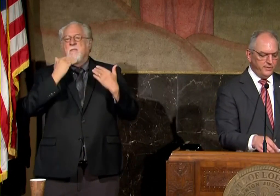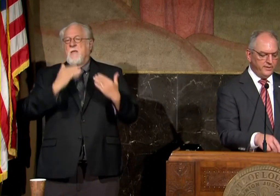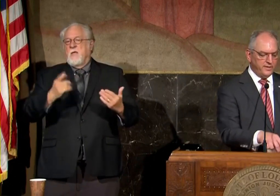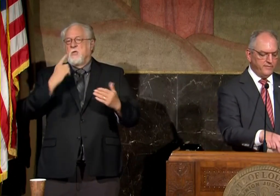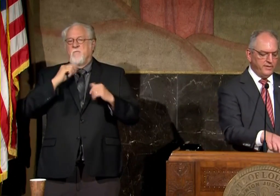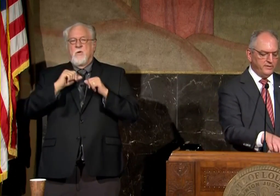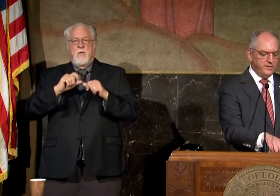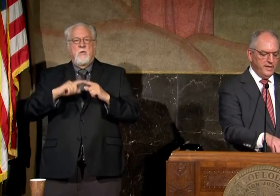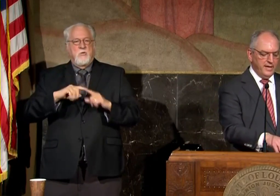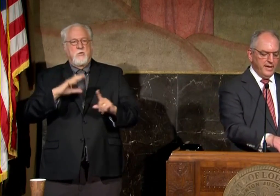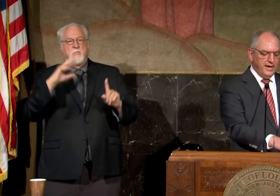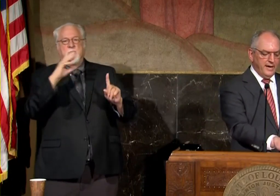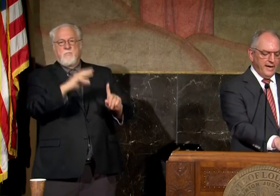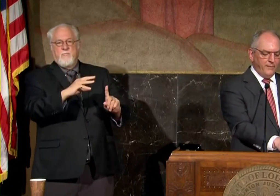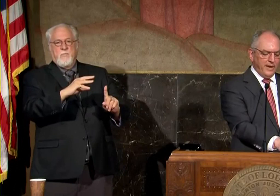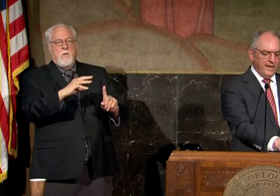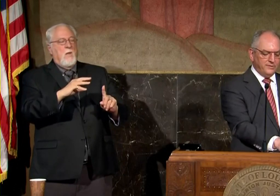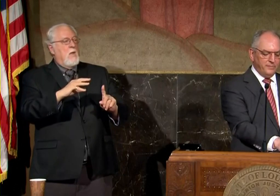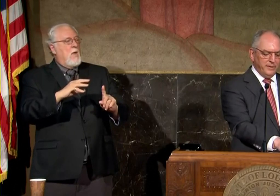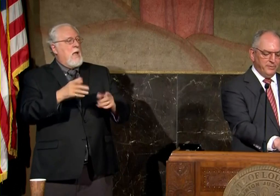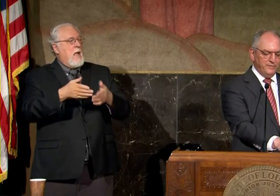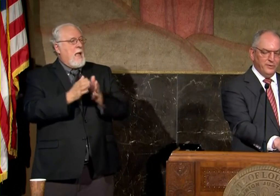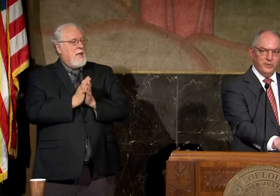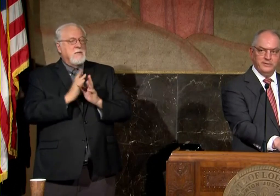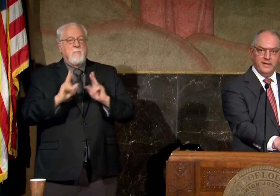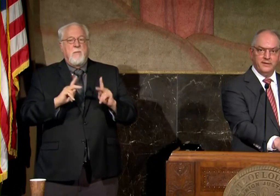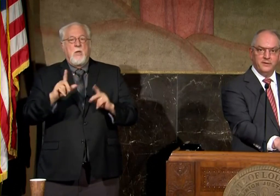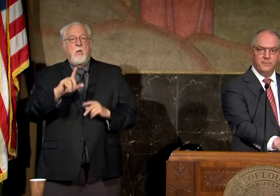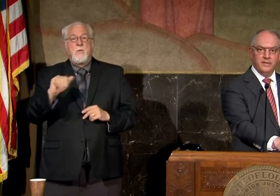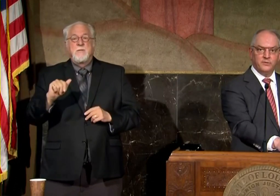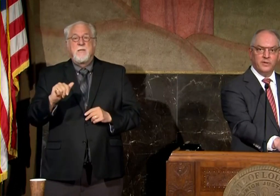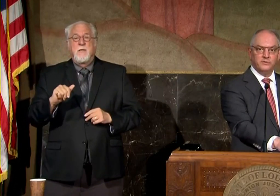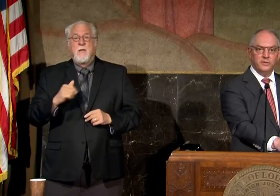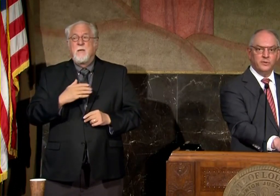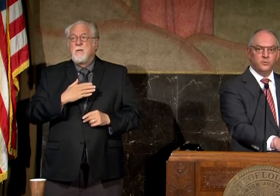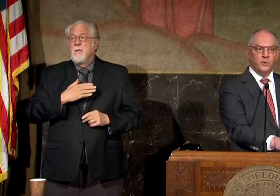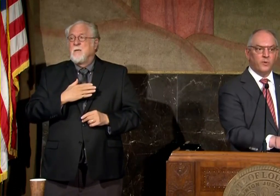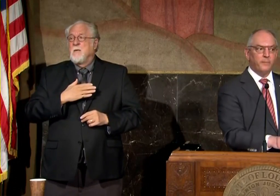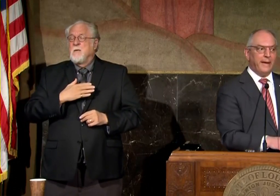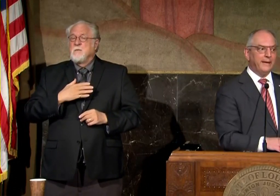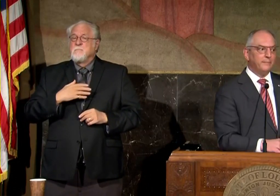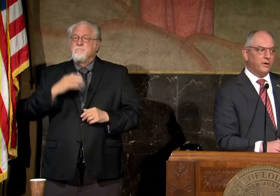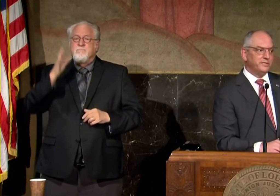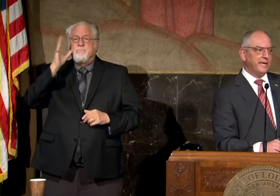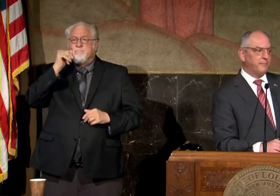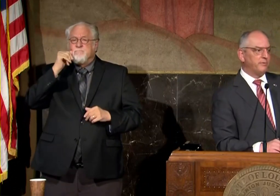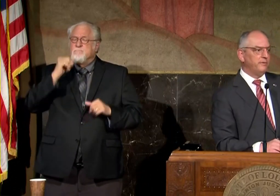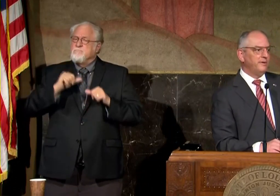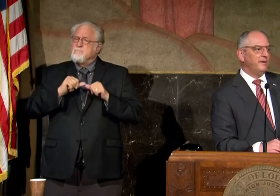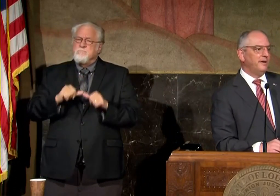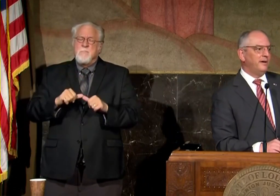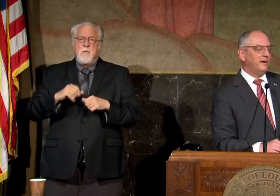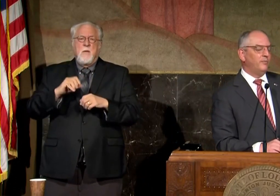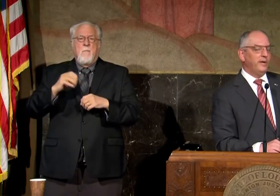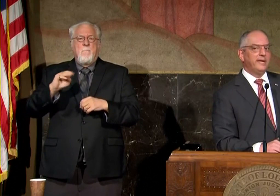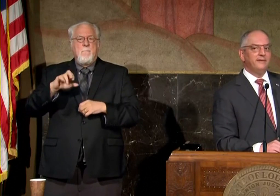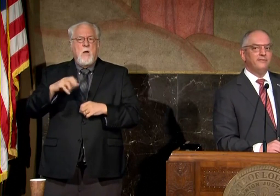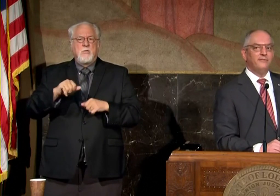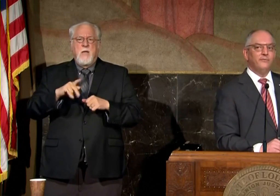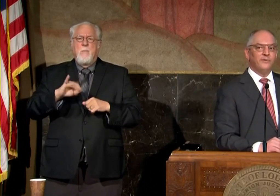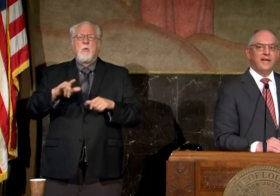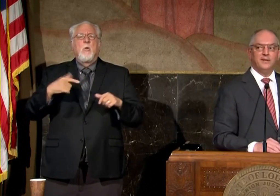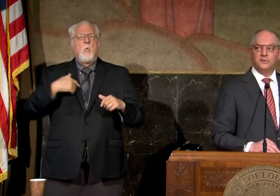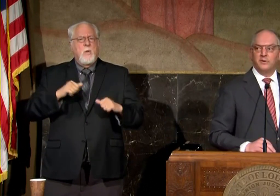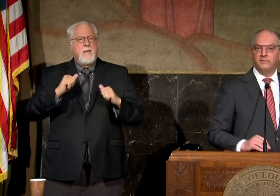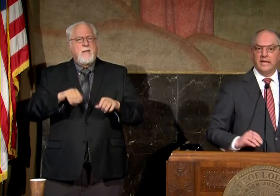continuing to cover this i want to ask the people of louisiana to be as resolute as we were back in march and april uh we can